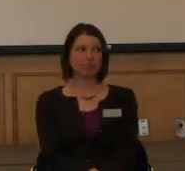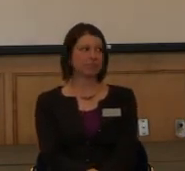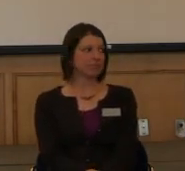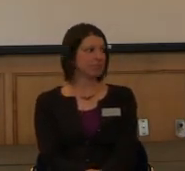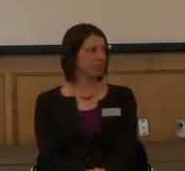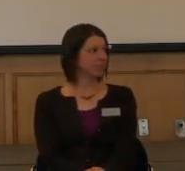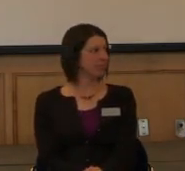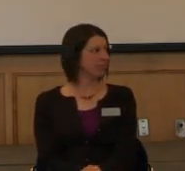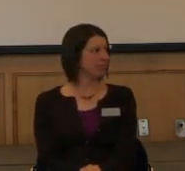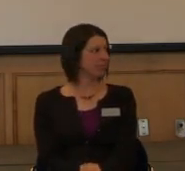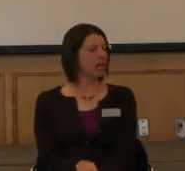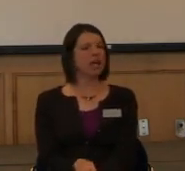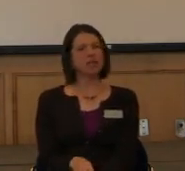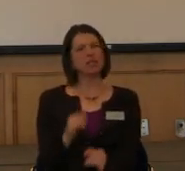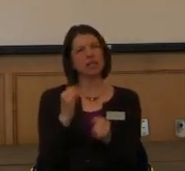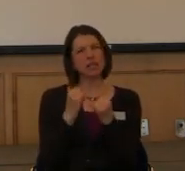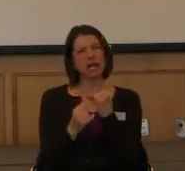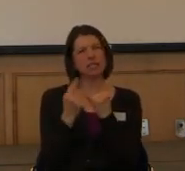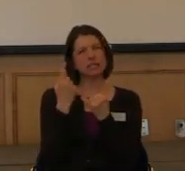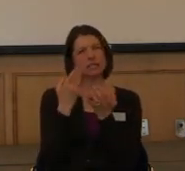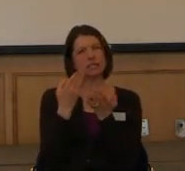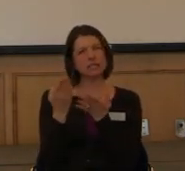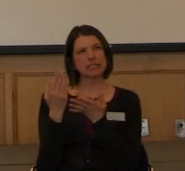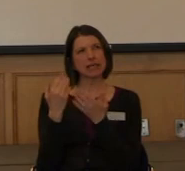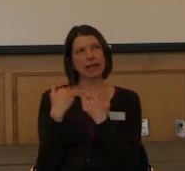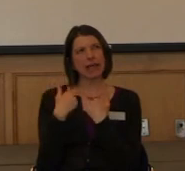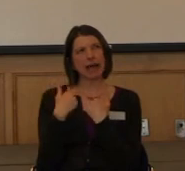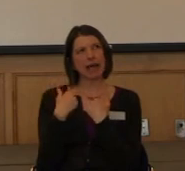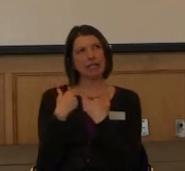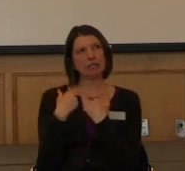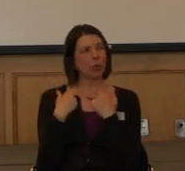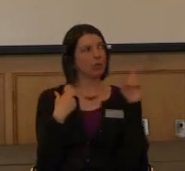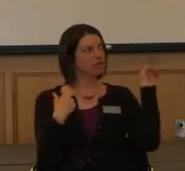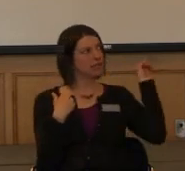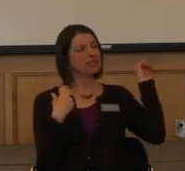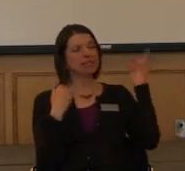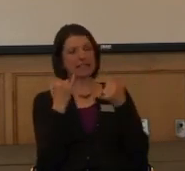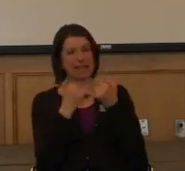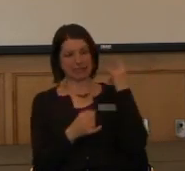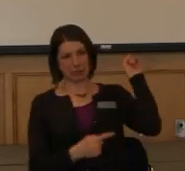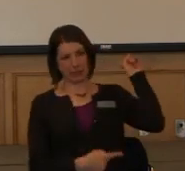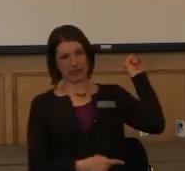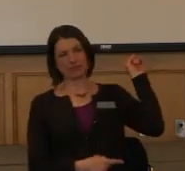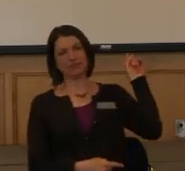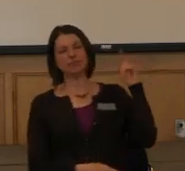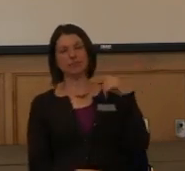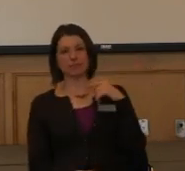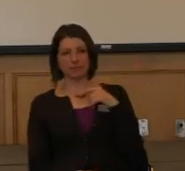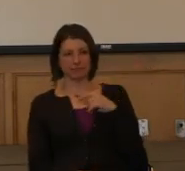That must be the last one. I thought I had some more either, but it looks like that's the last one. So,